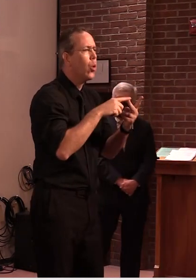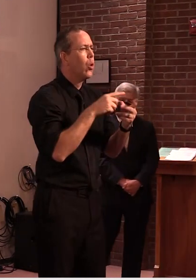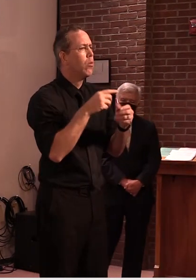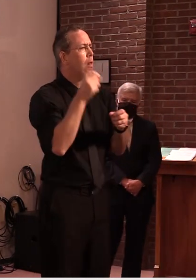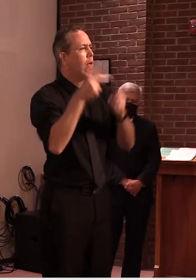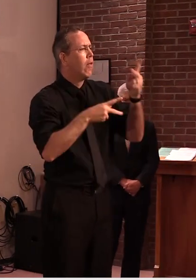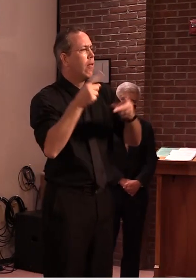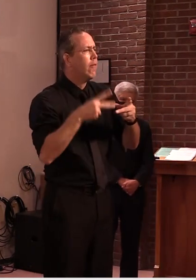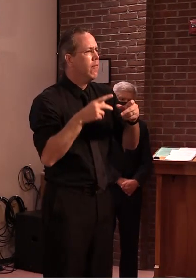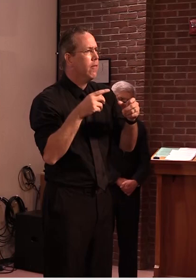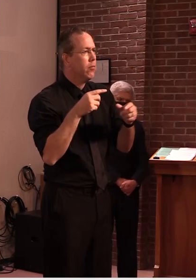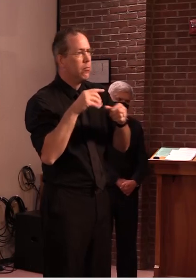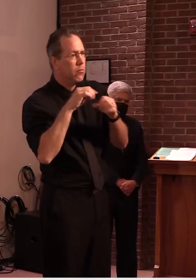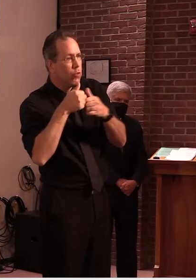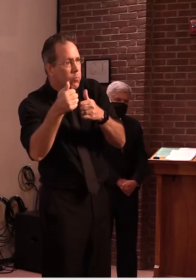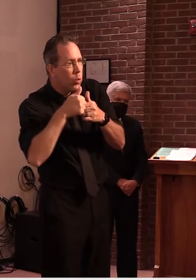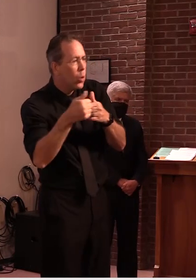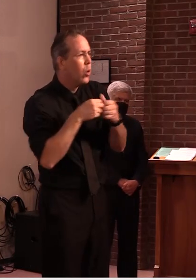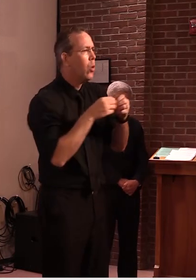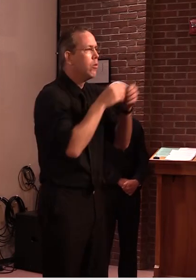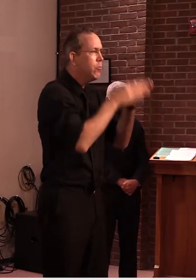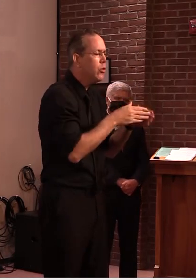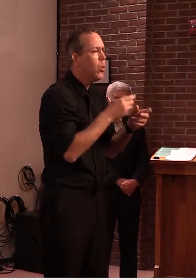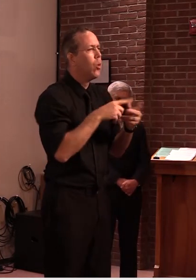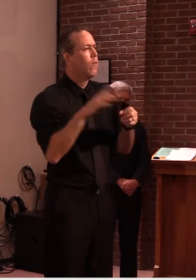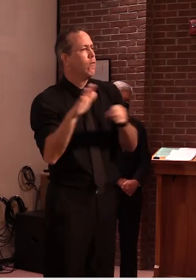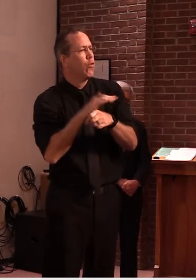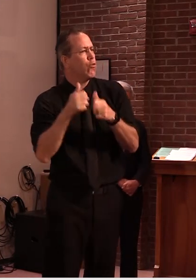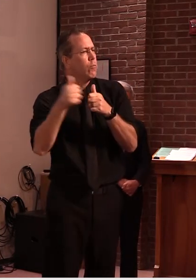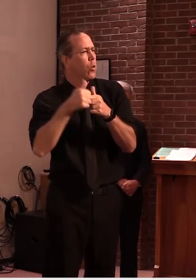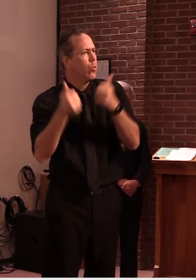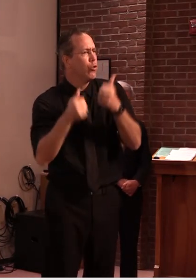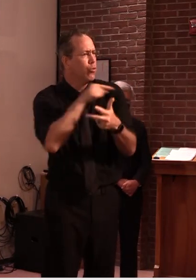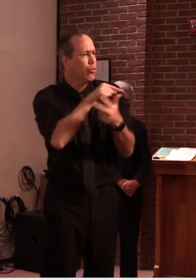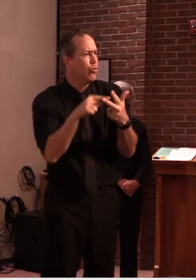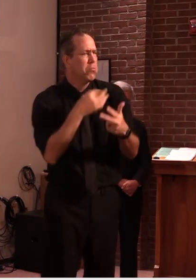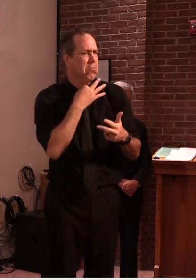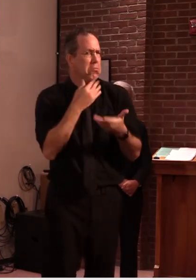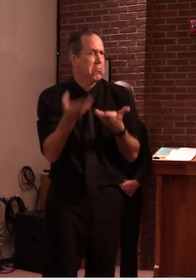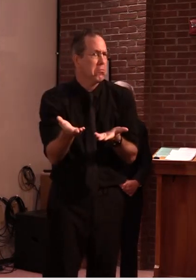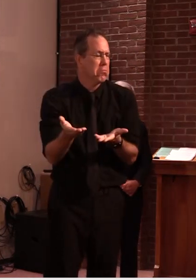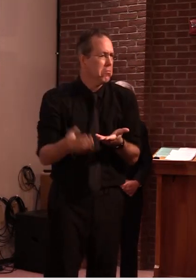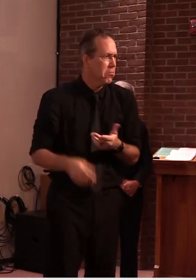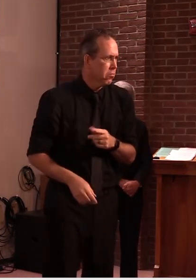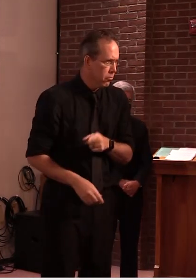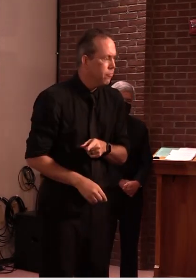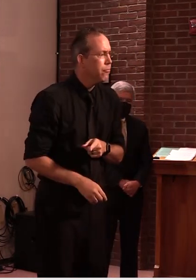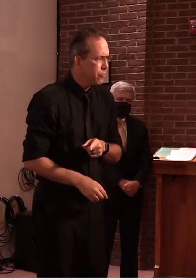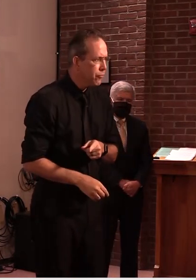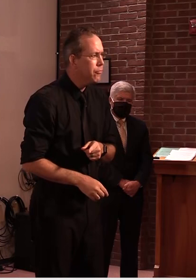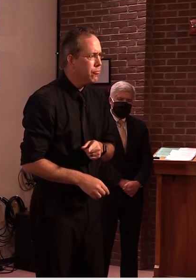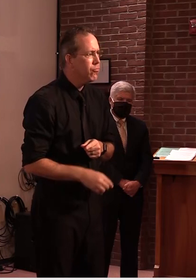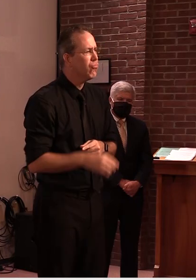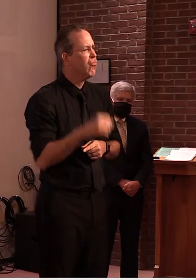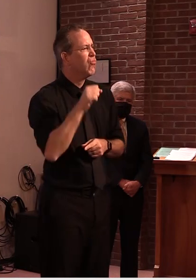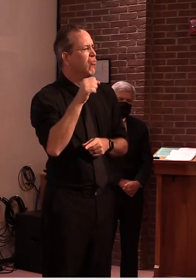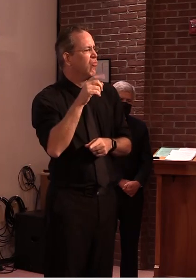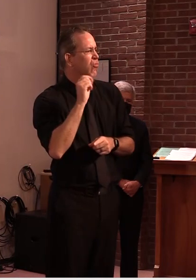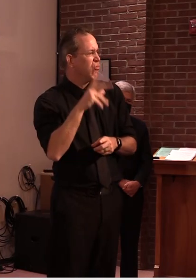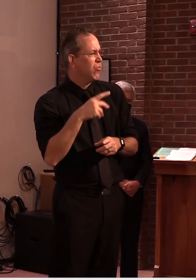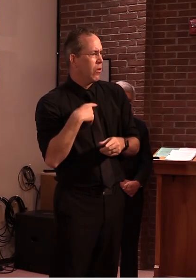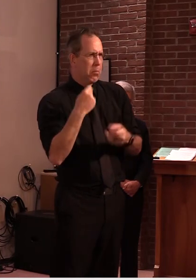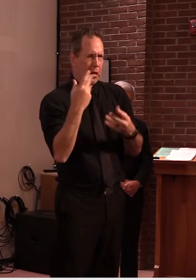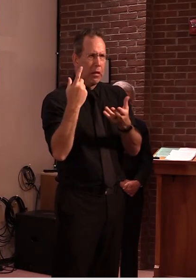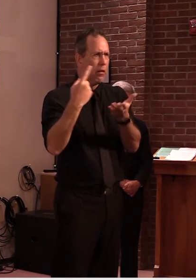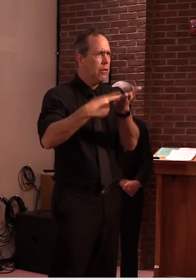Yes, thank you, Governor. Many districts are still finalizing their plans and we're finding that some of the districts who came out earlier with their